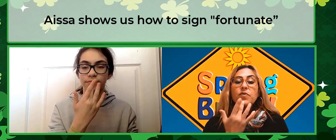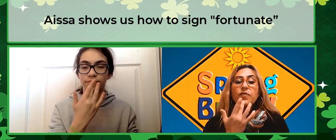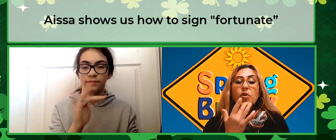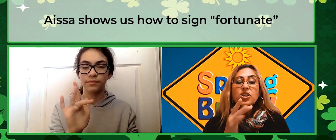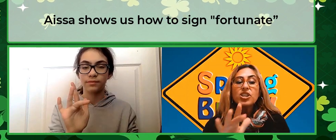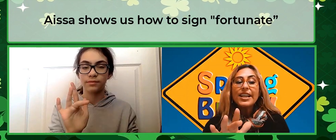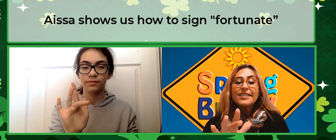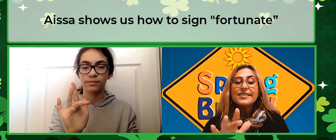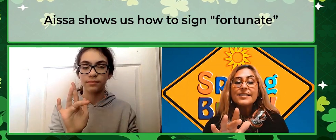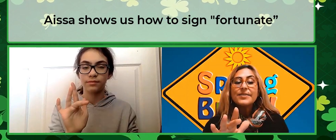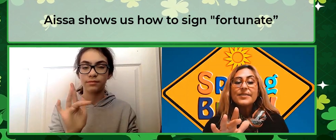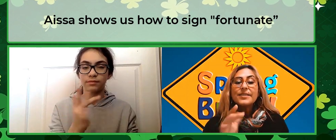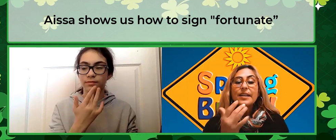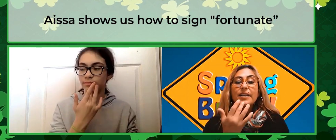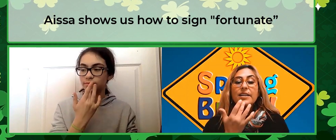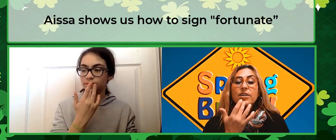Fortunate.